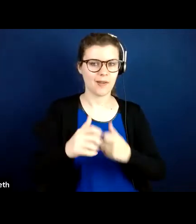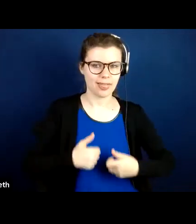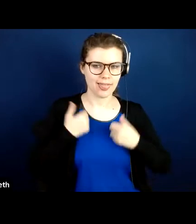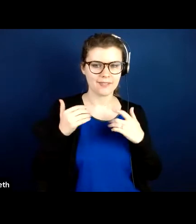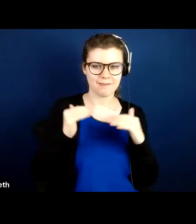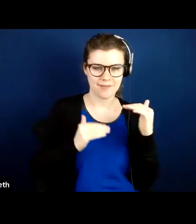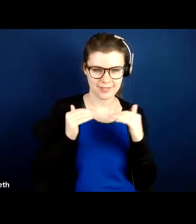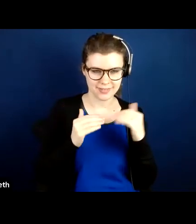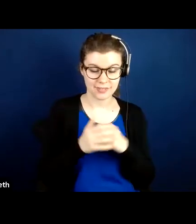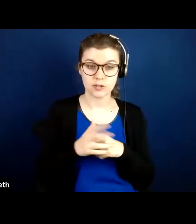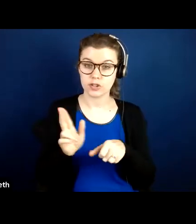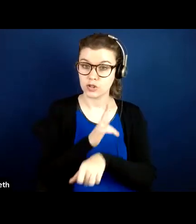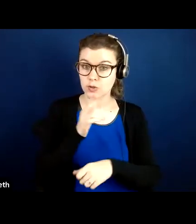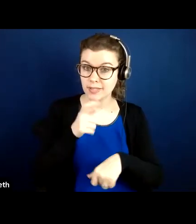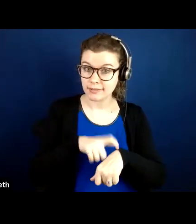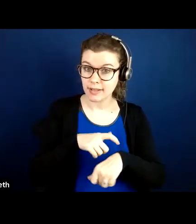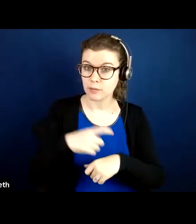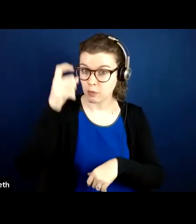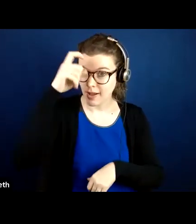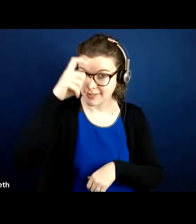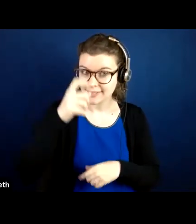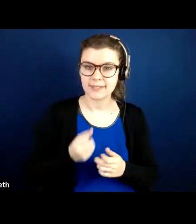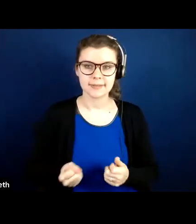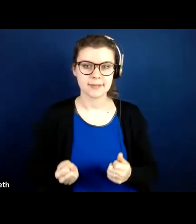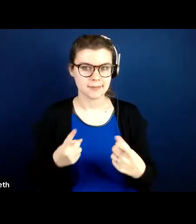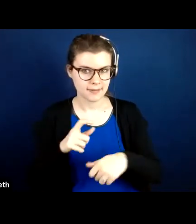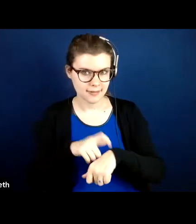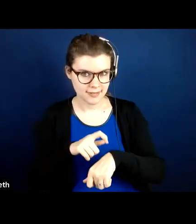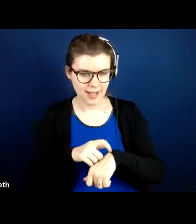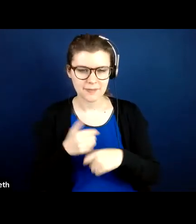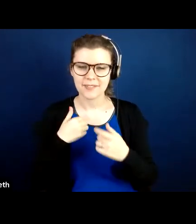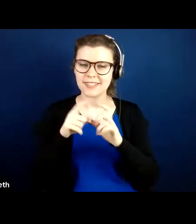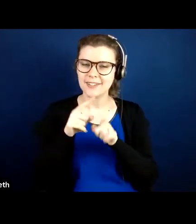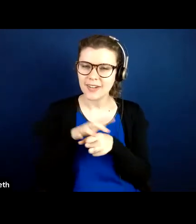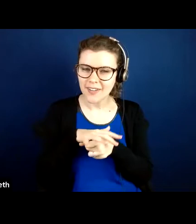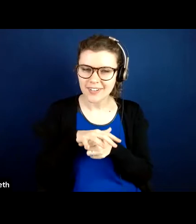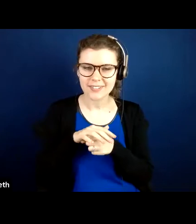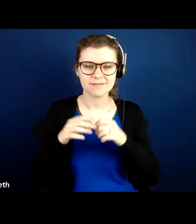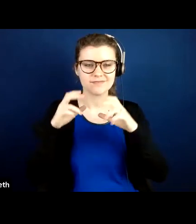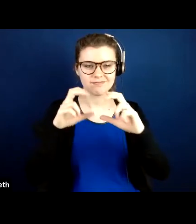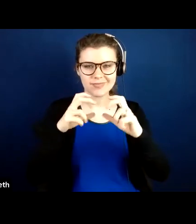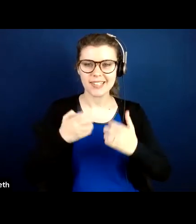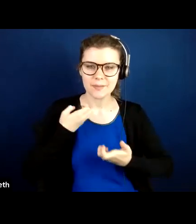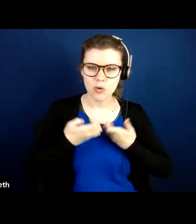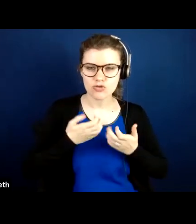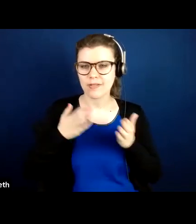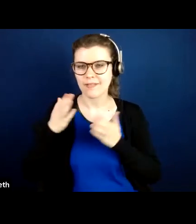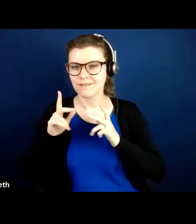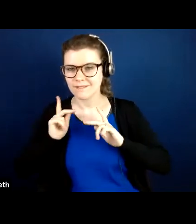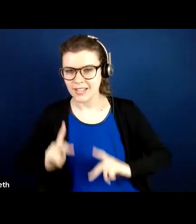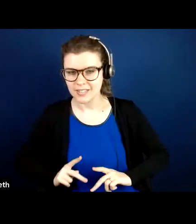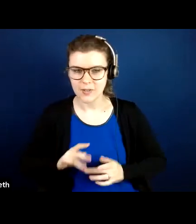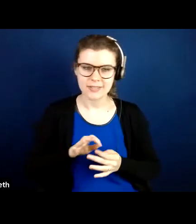using your time wisely, spending time, and then it has the different areas of the house. So emotional, physical, spiritual,